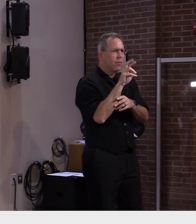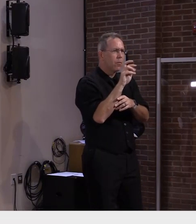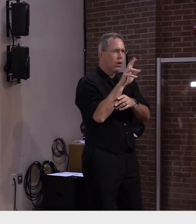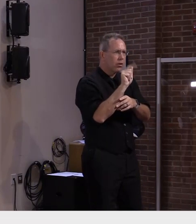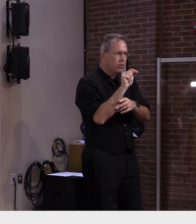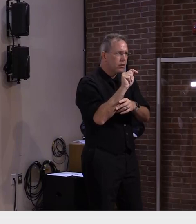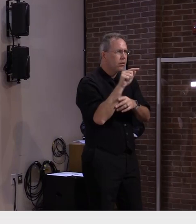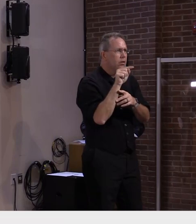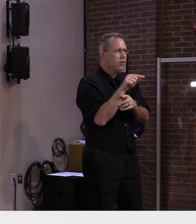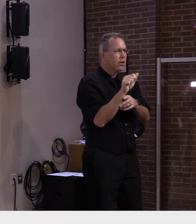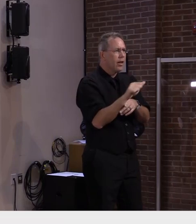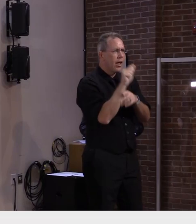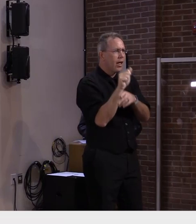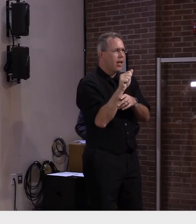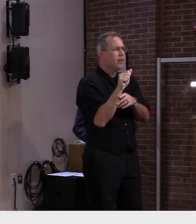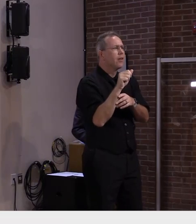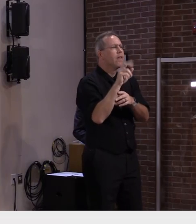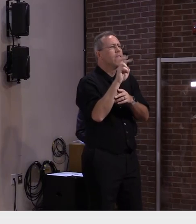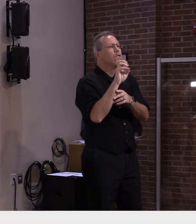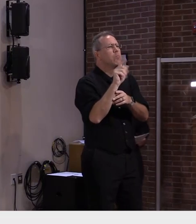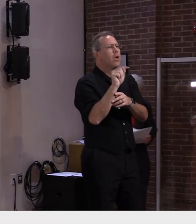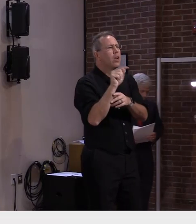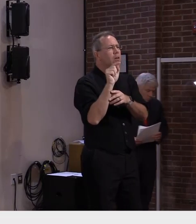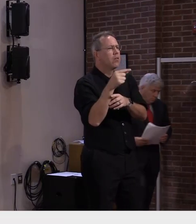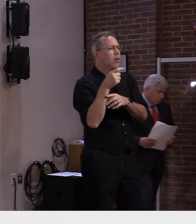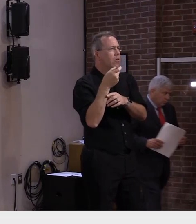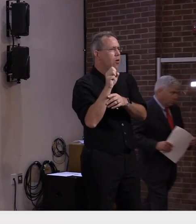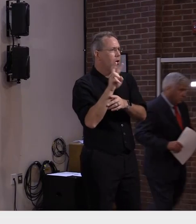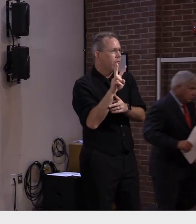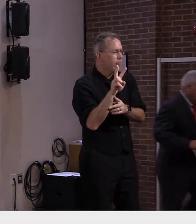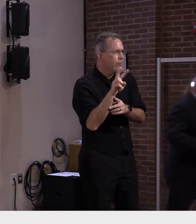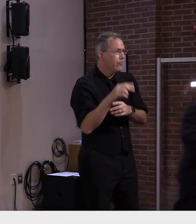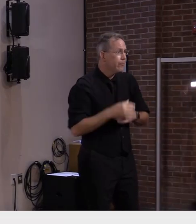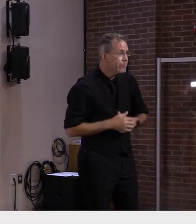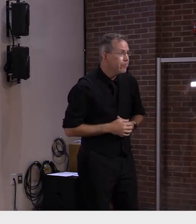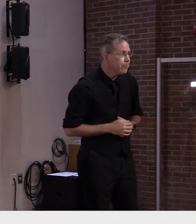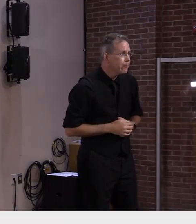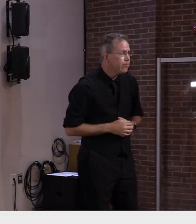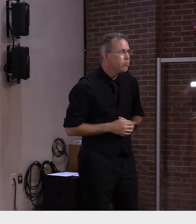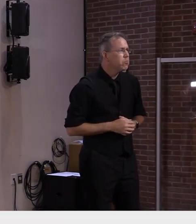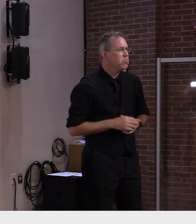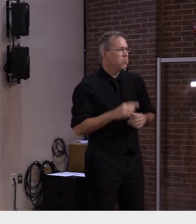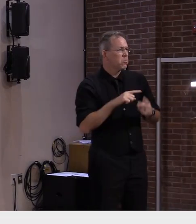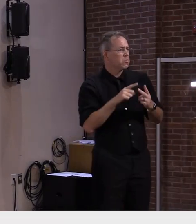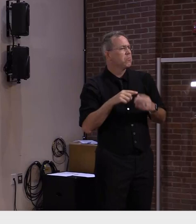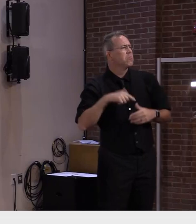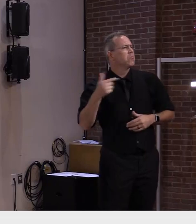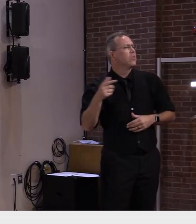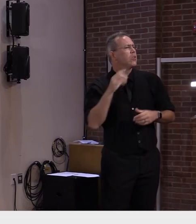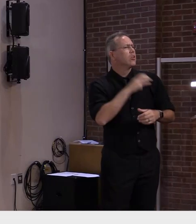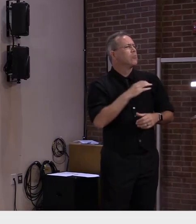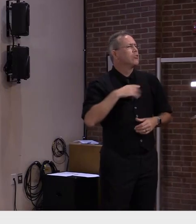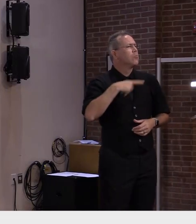at this time i'll turn it over to commissioner picek for the weekly data and modeling report thank you